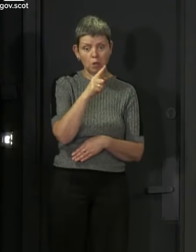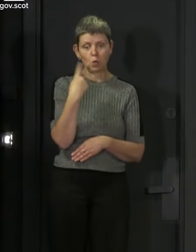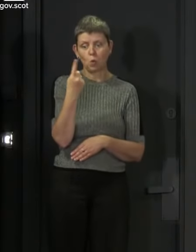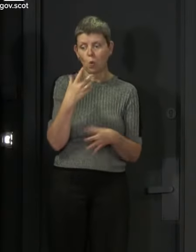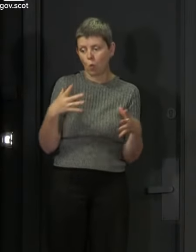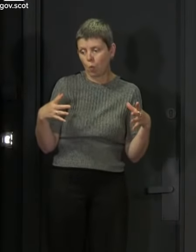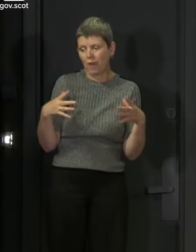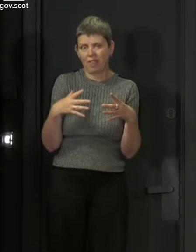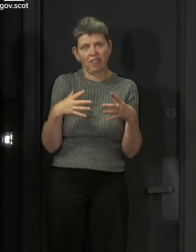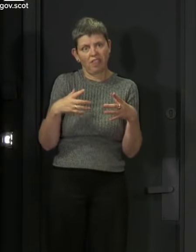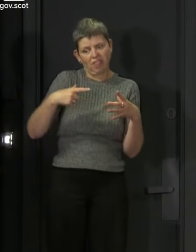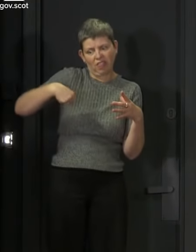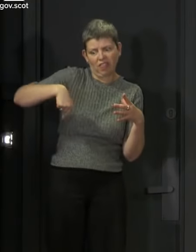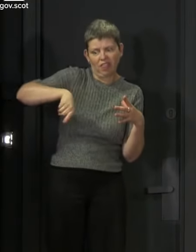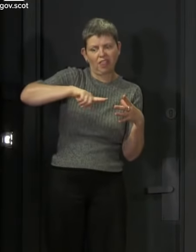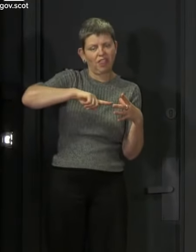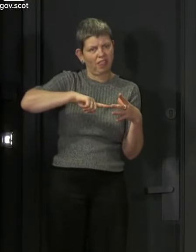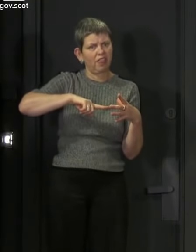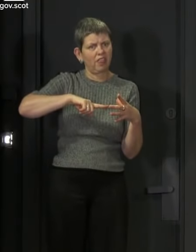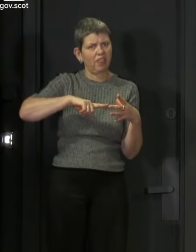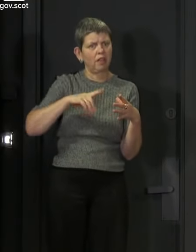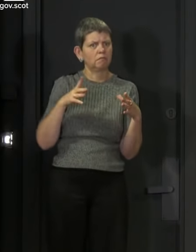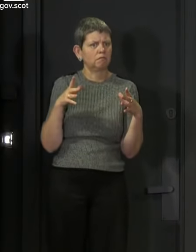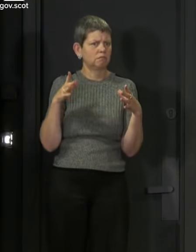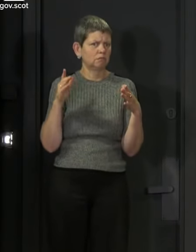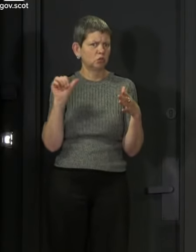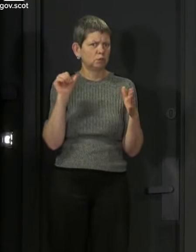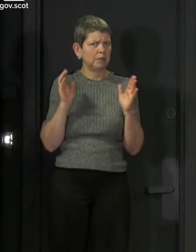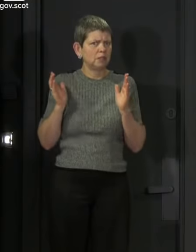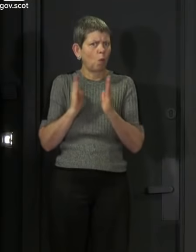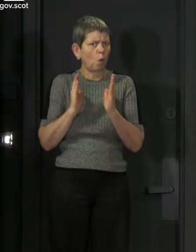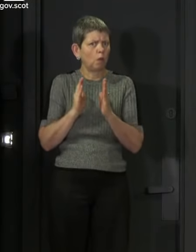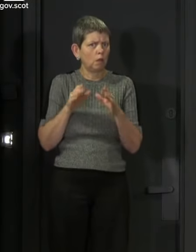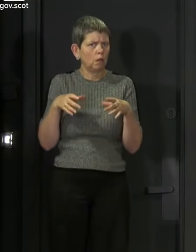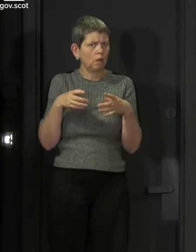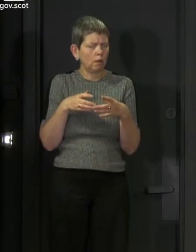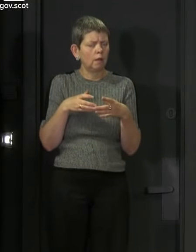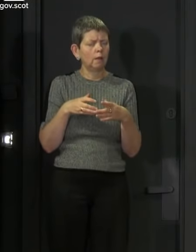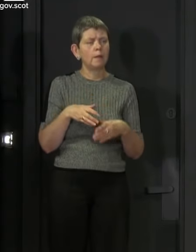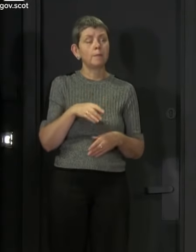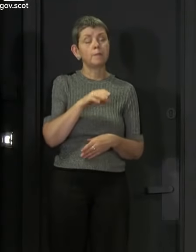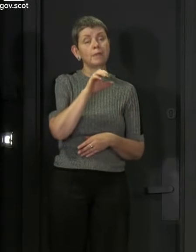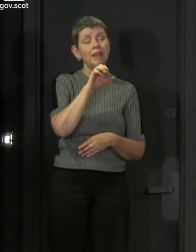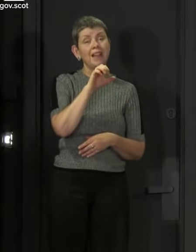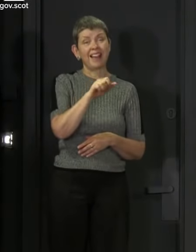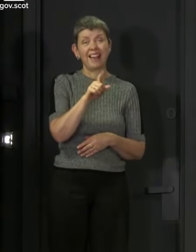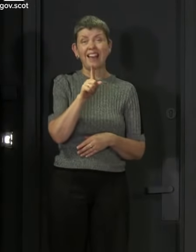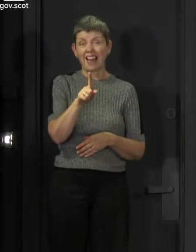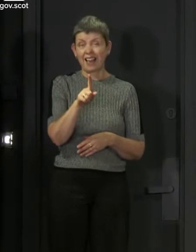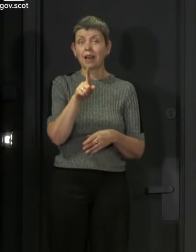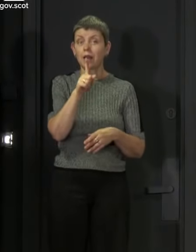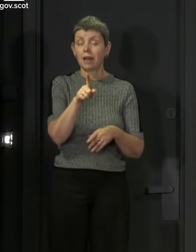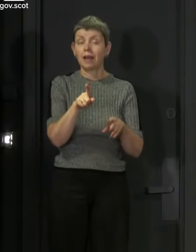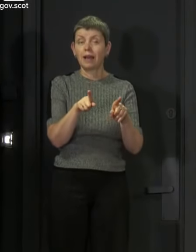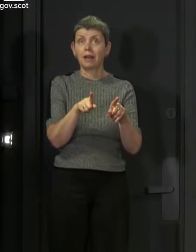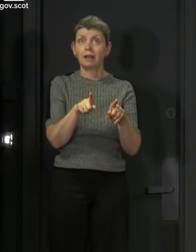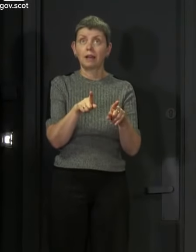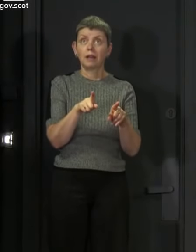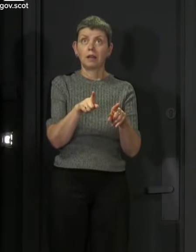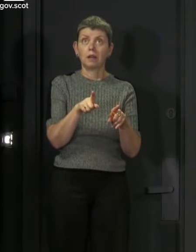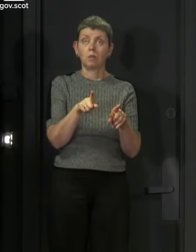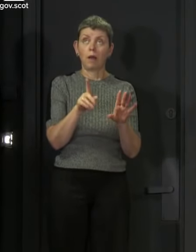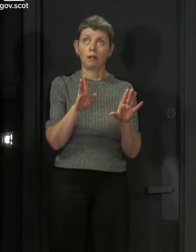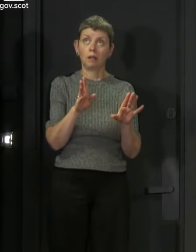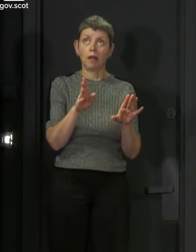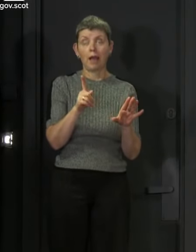should still be limited in terms of households and numbers. And you're probably not going to be, well, I'm